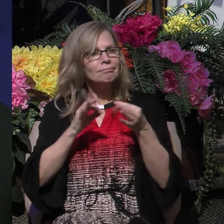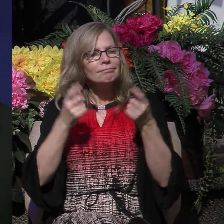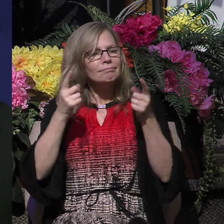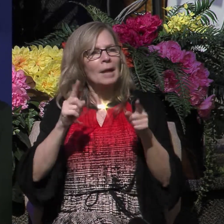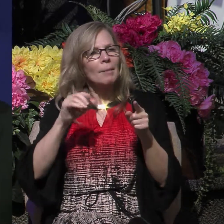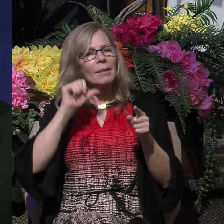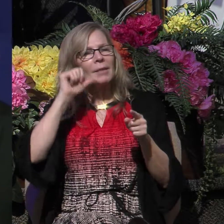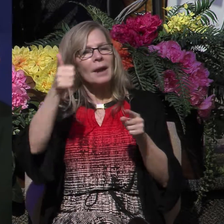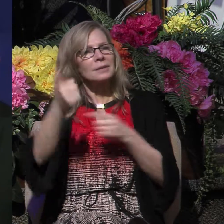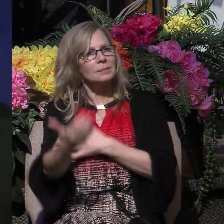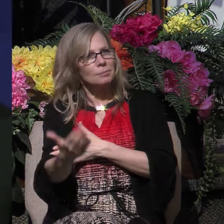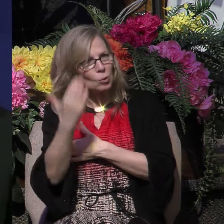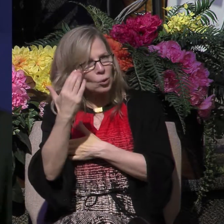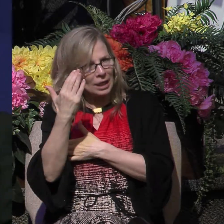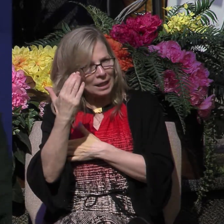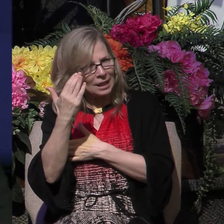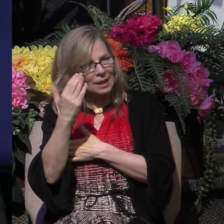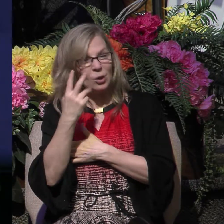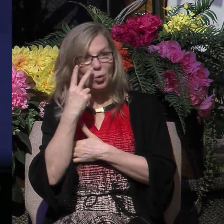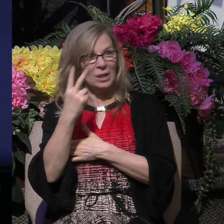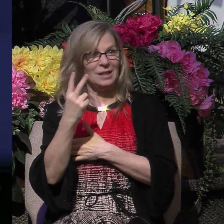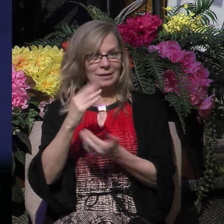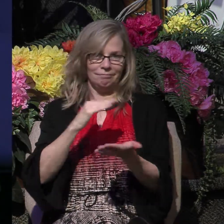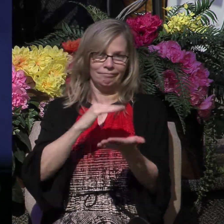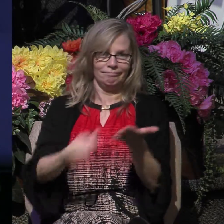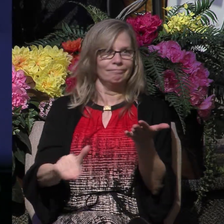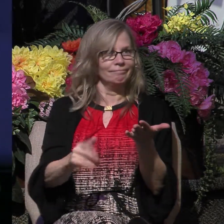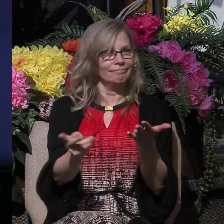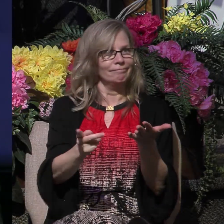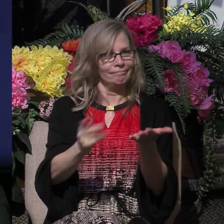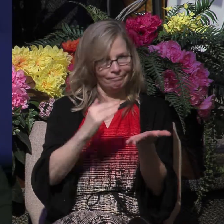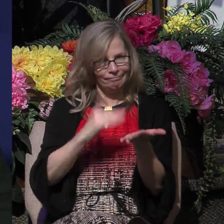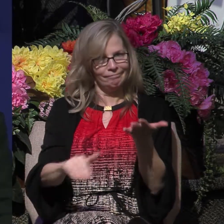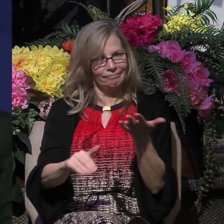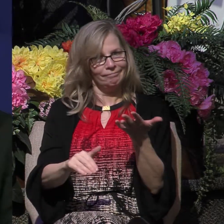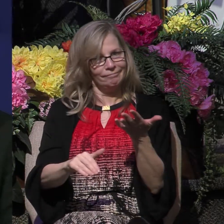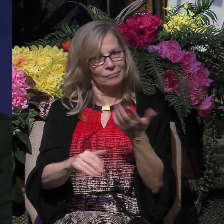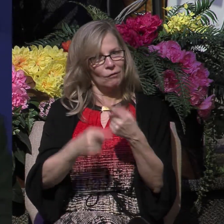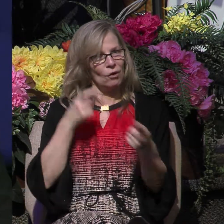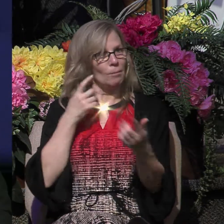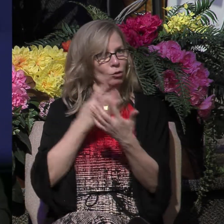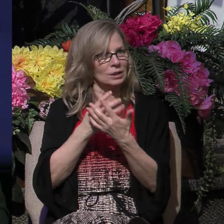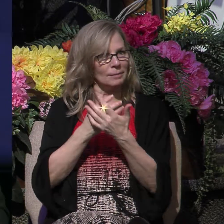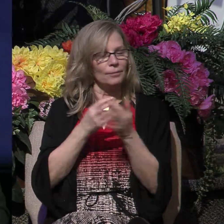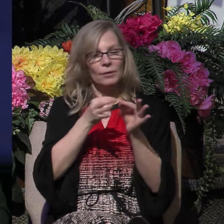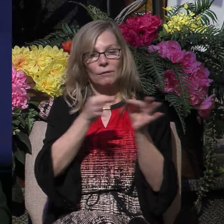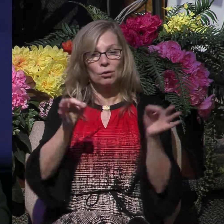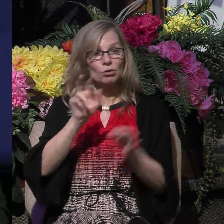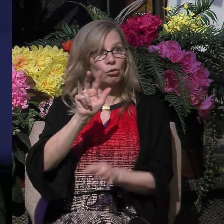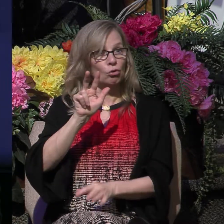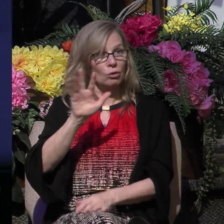morning, as we look at the release of Paul and Silas from prison. Verses 35 to 39.